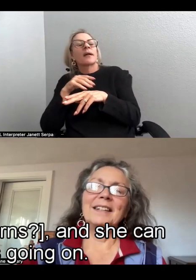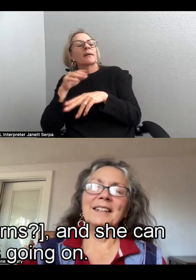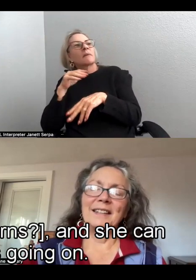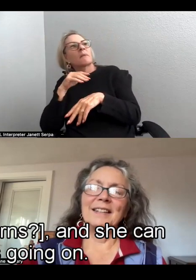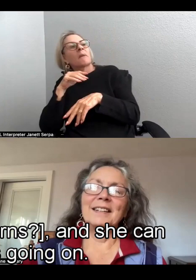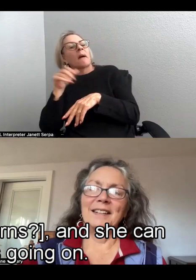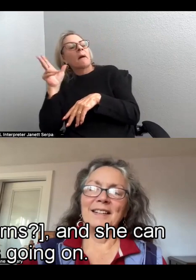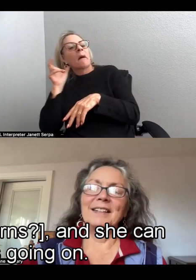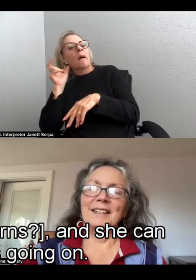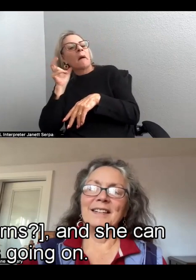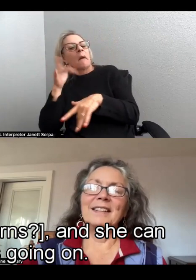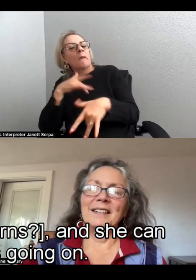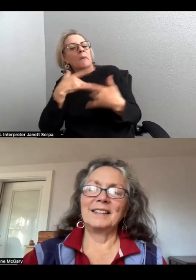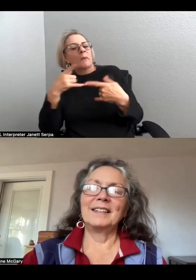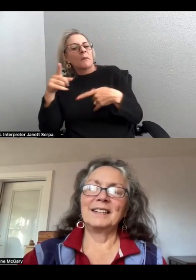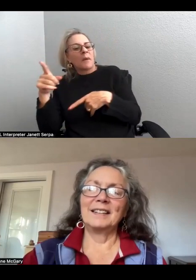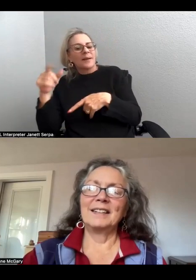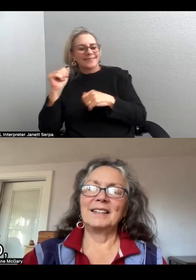what's going on.